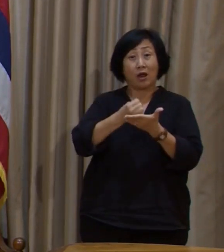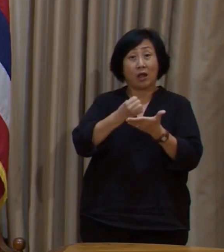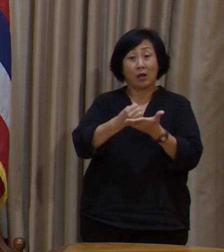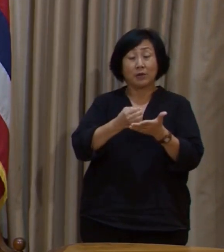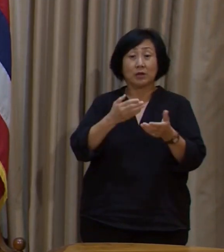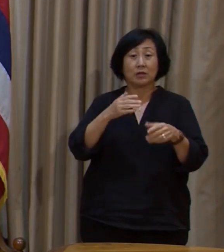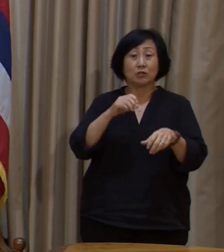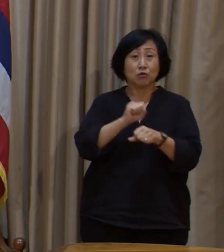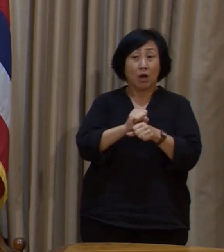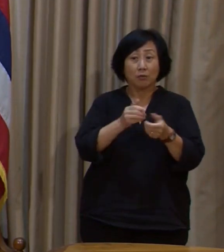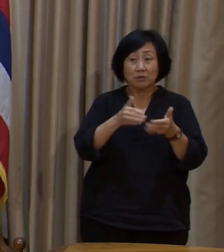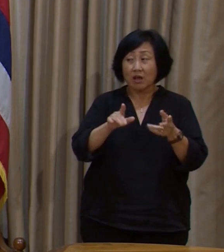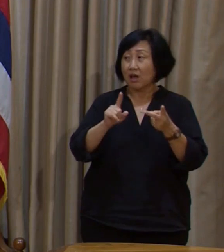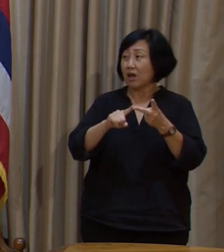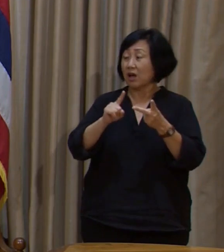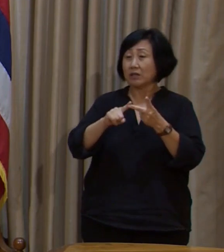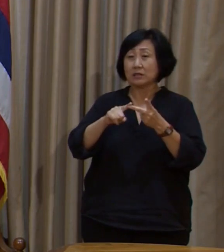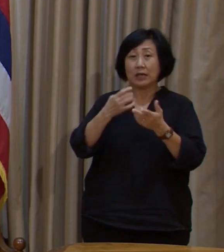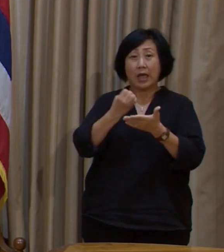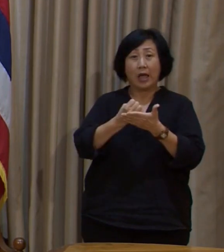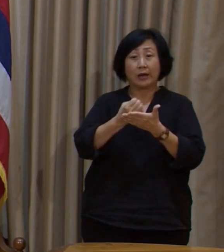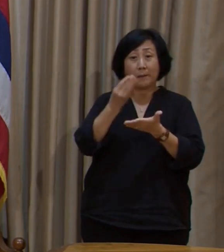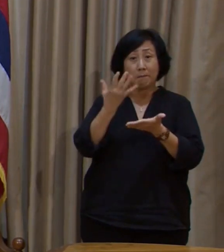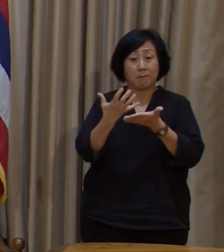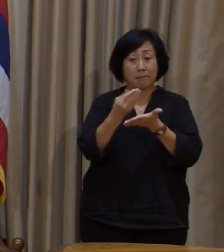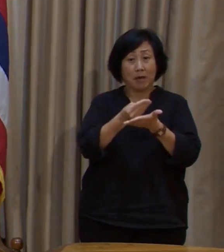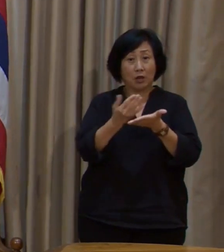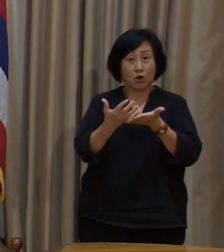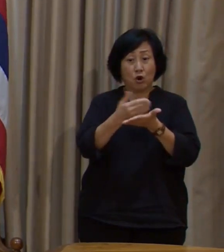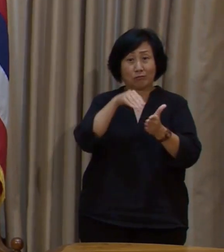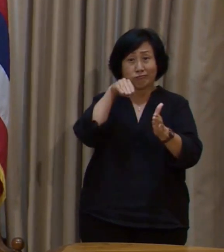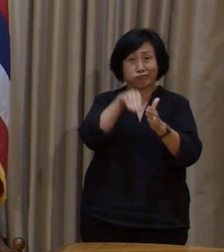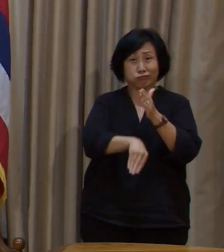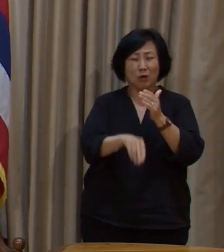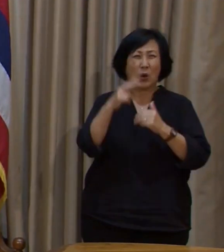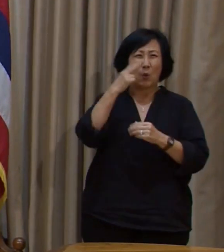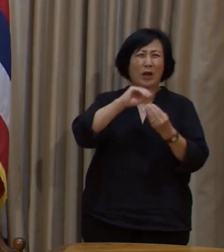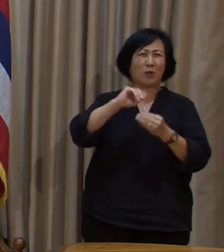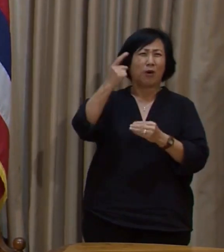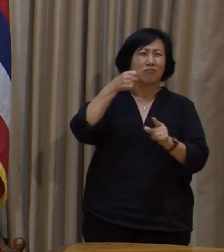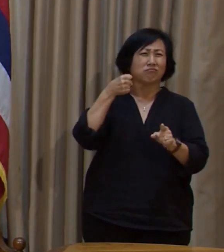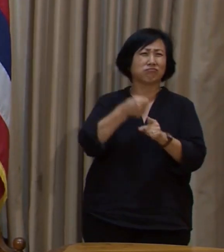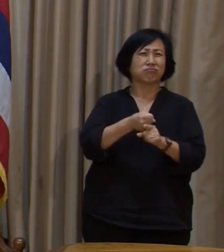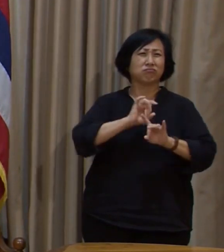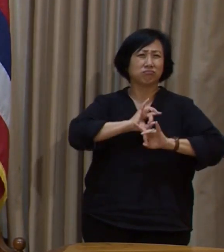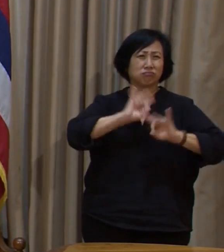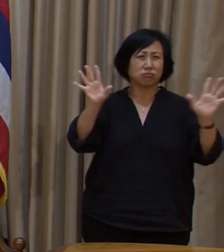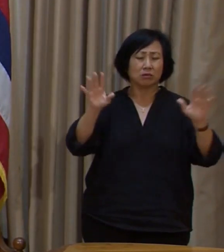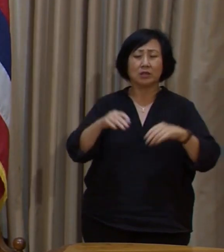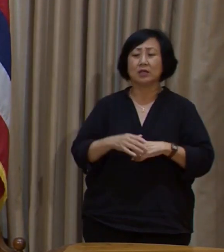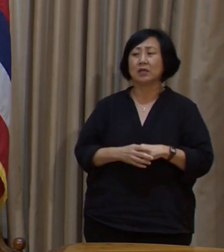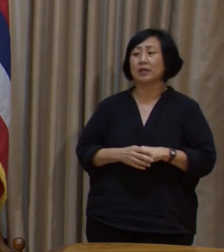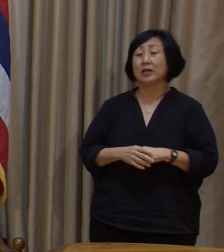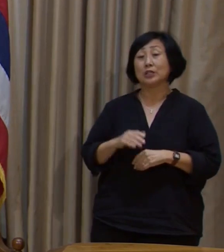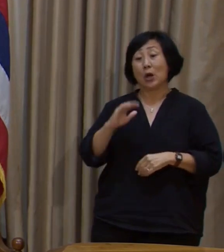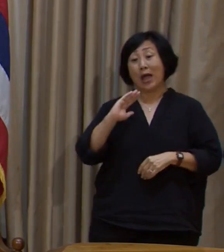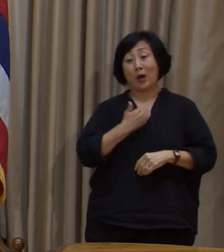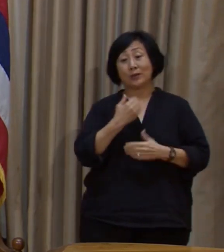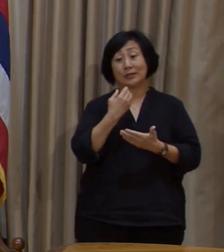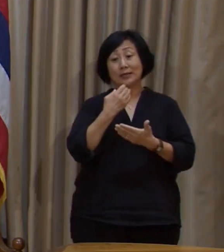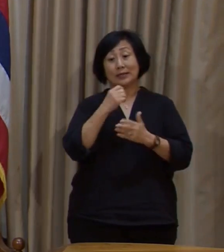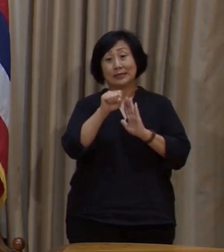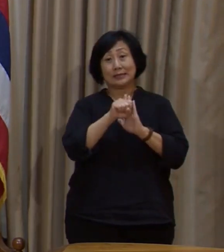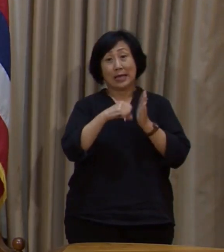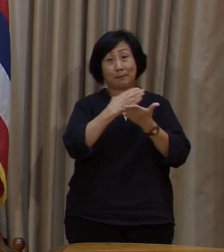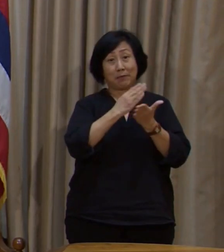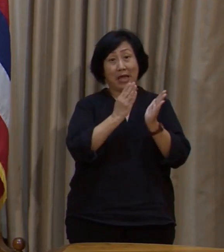jobs and steep declines in economic activity. The corresponding impact on the state budget has